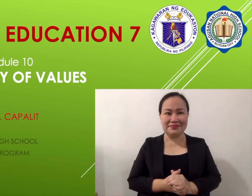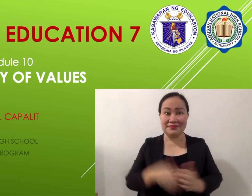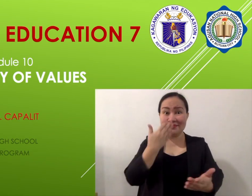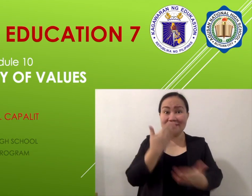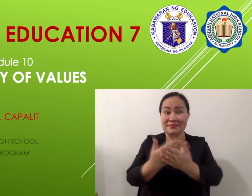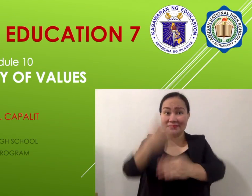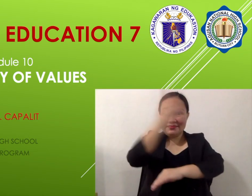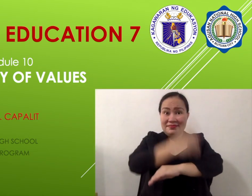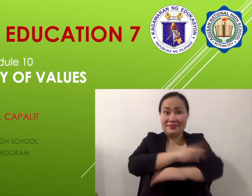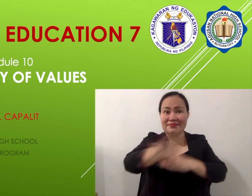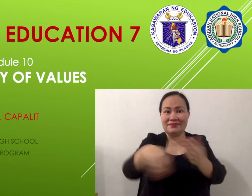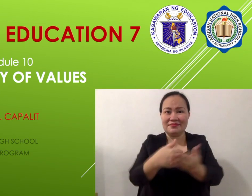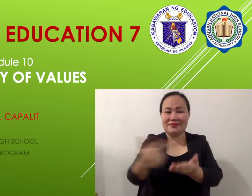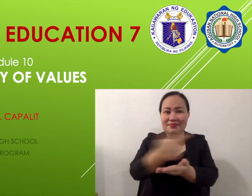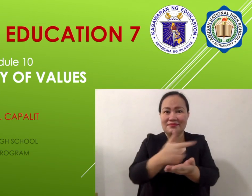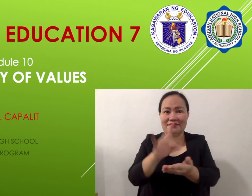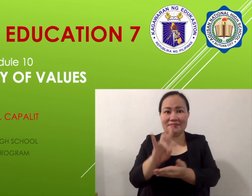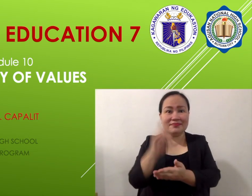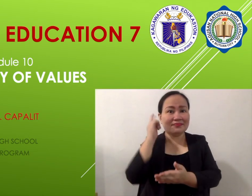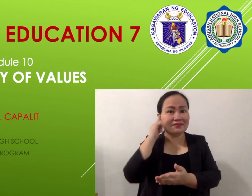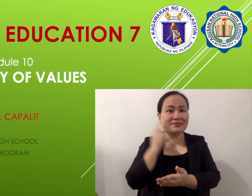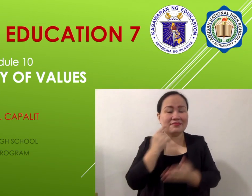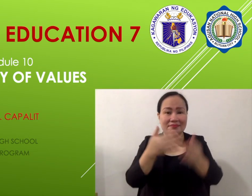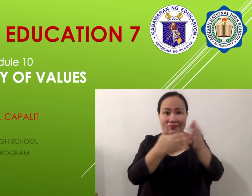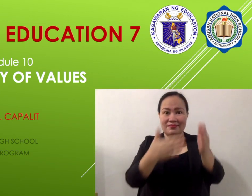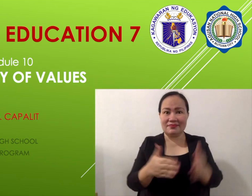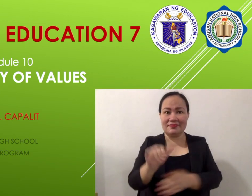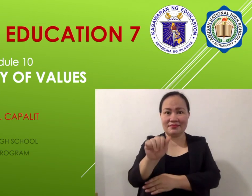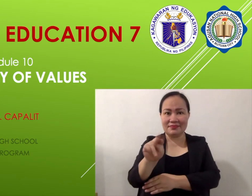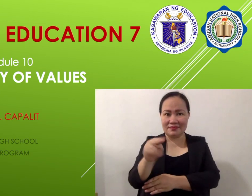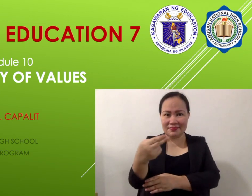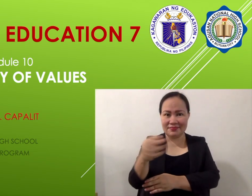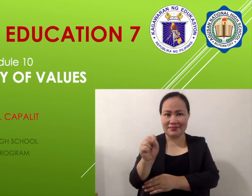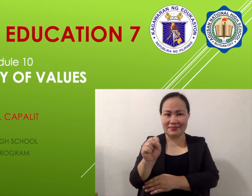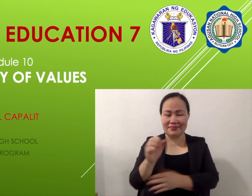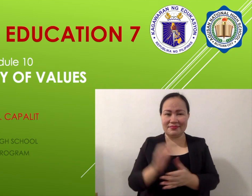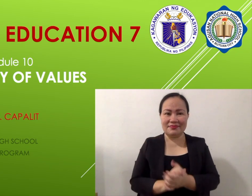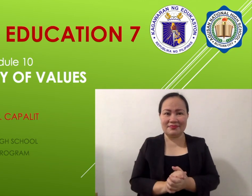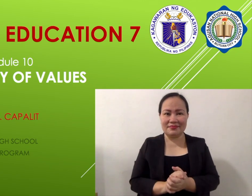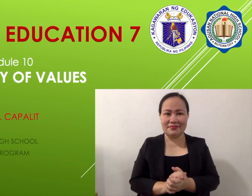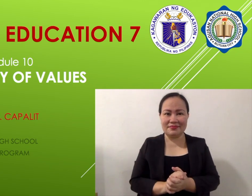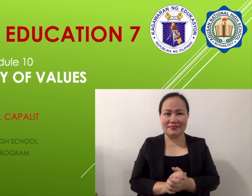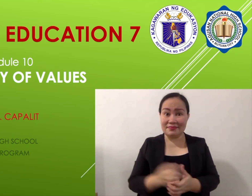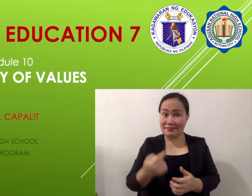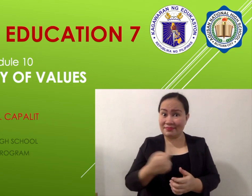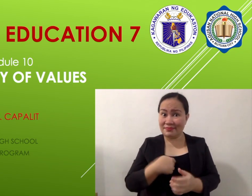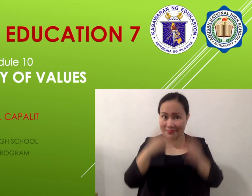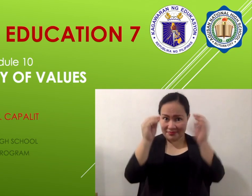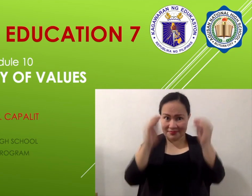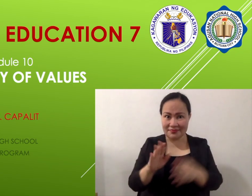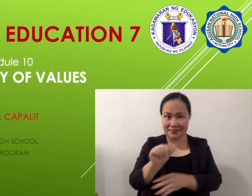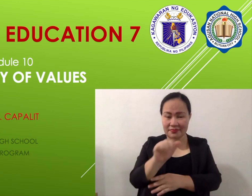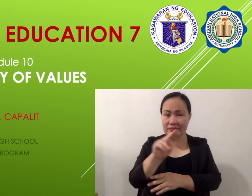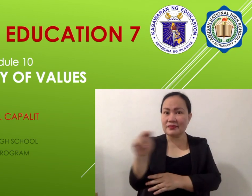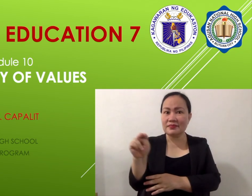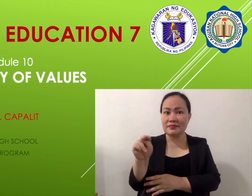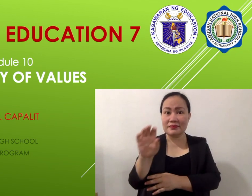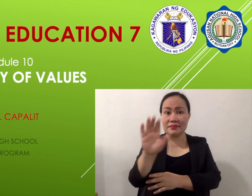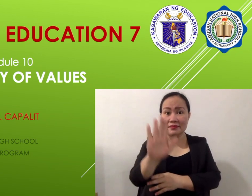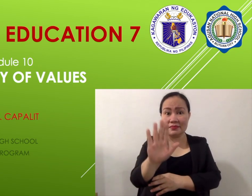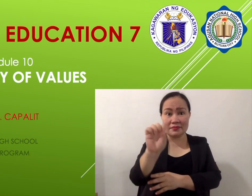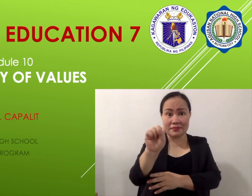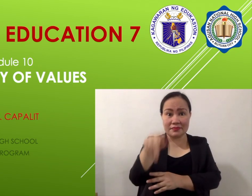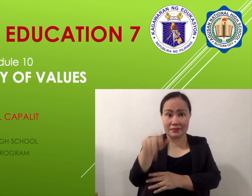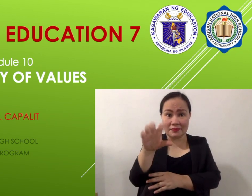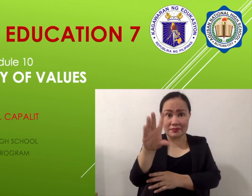Good day to all grade 7 deaf students of Dusan National High School. I am Teacher Anne, your SPED